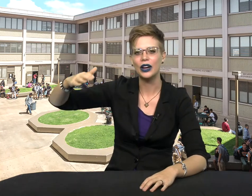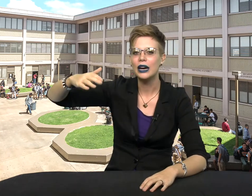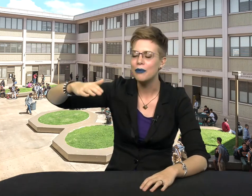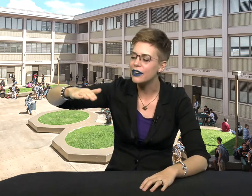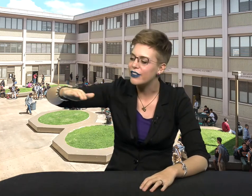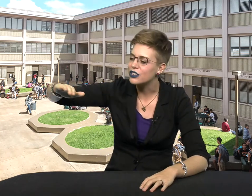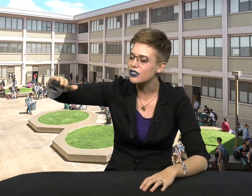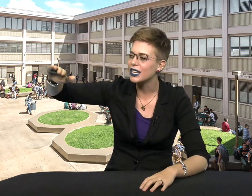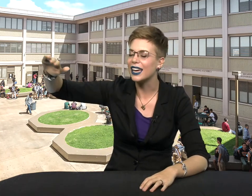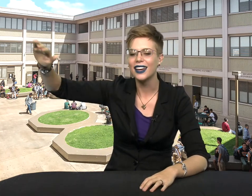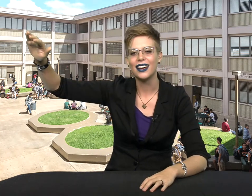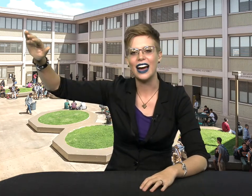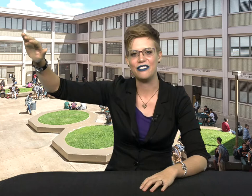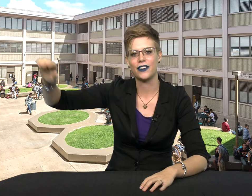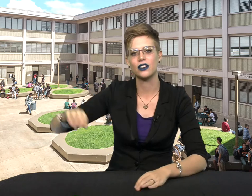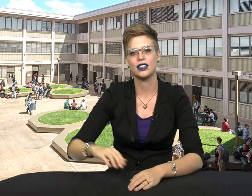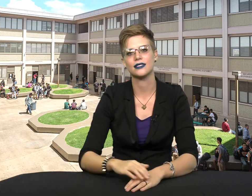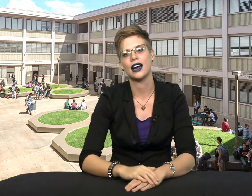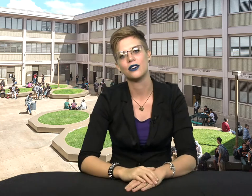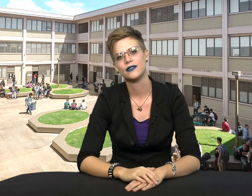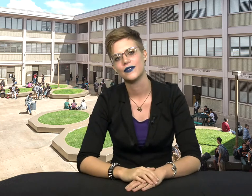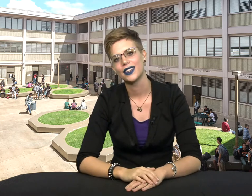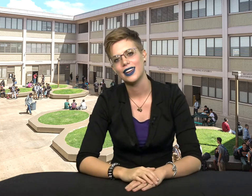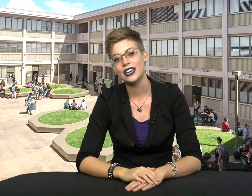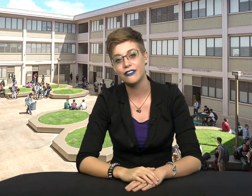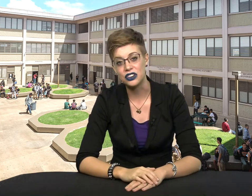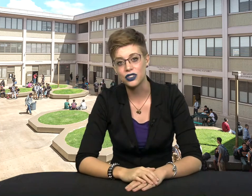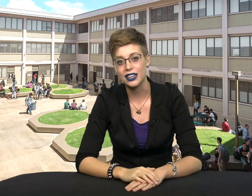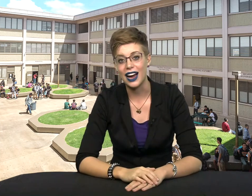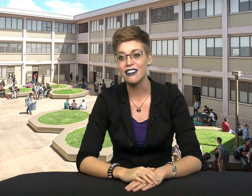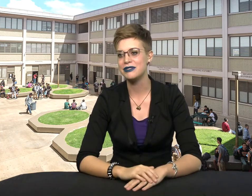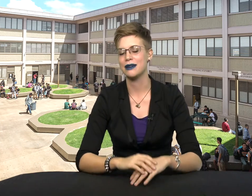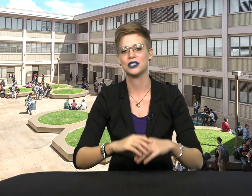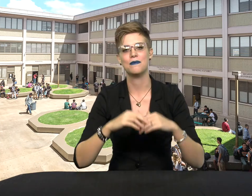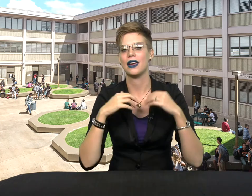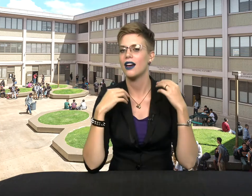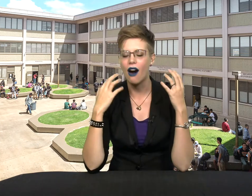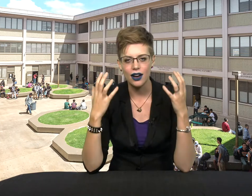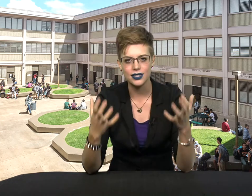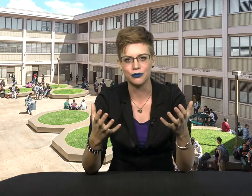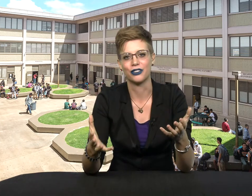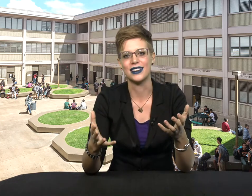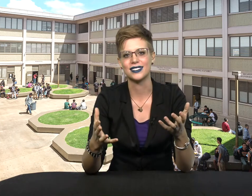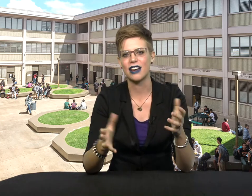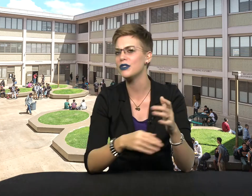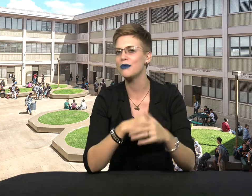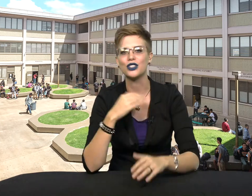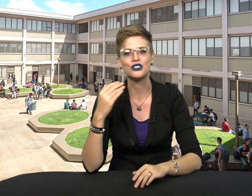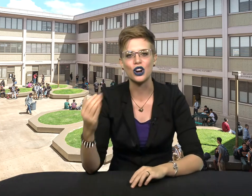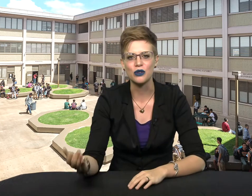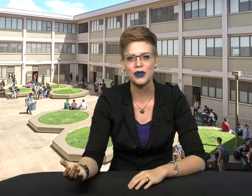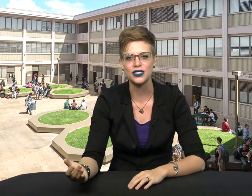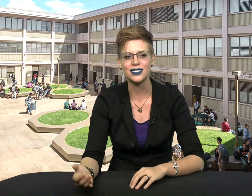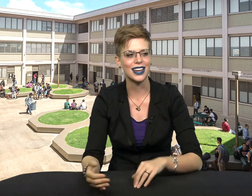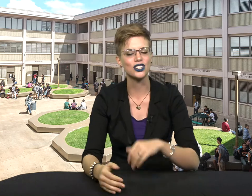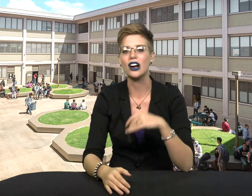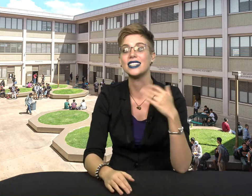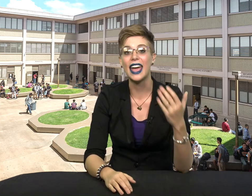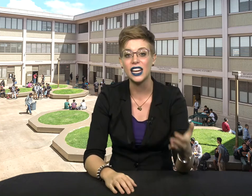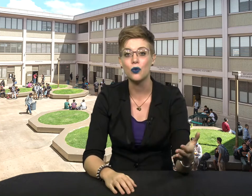But eventually, I figured things out. And eventually, I've been able to make awesome friends. I've been able to start a business and talk to anyone,